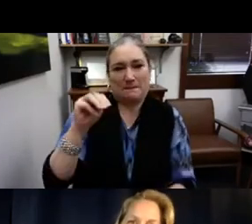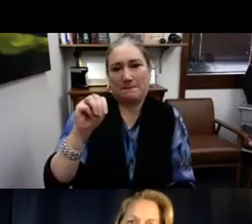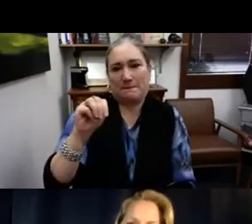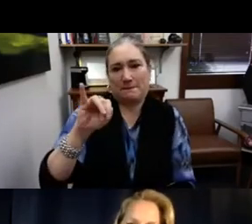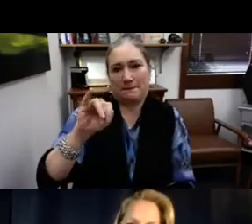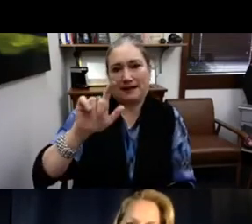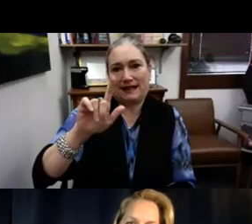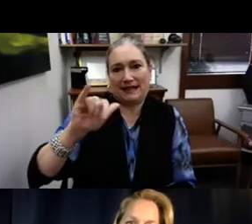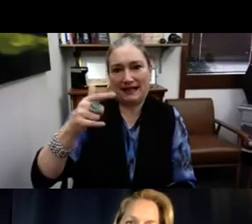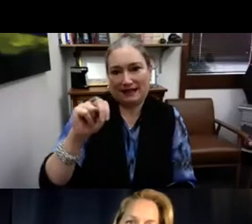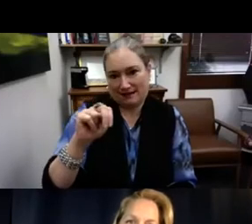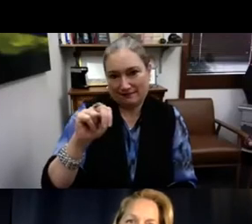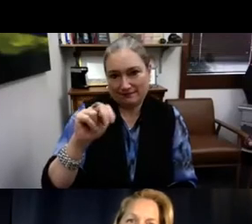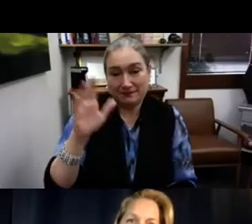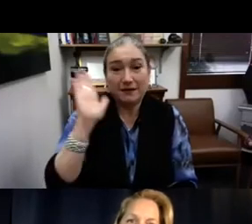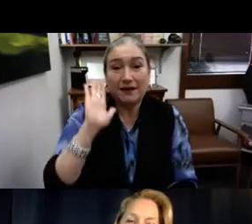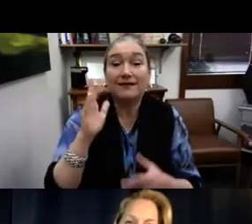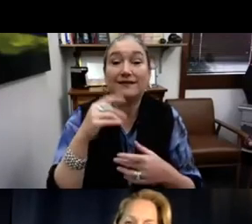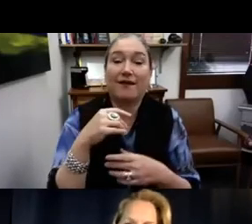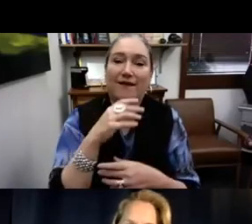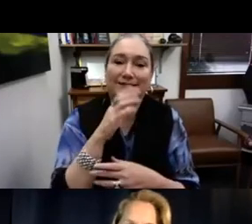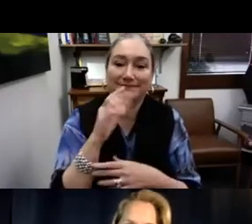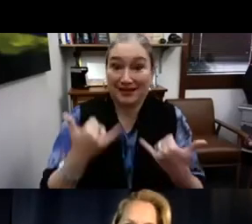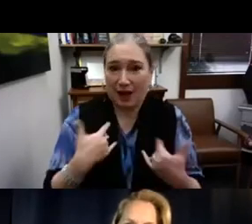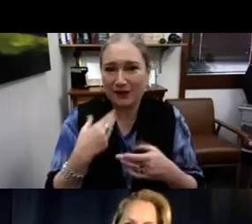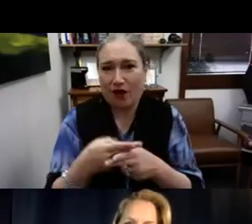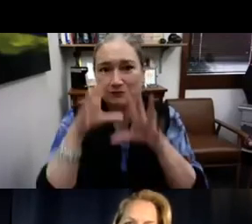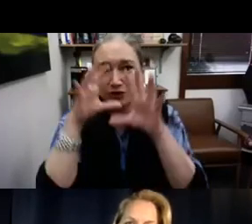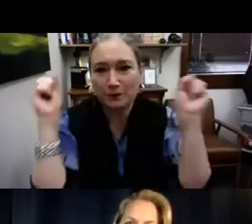back in 1914. Their name is Milligan.